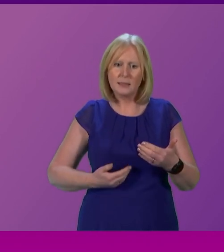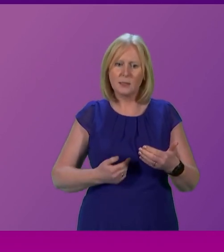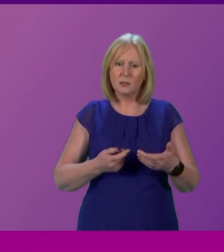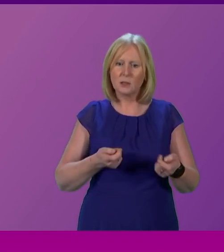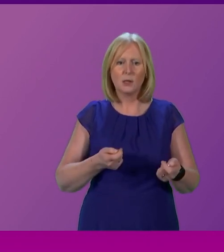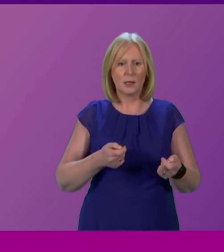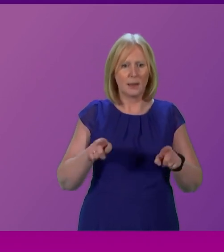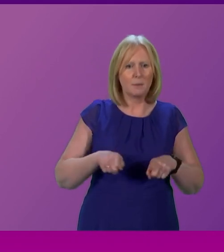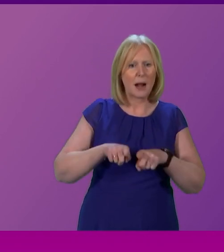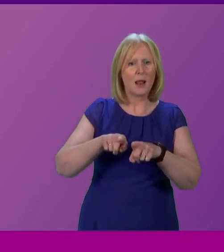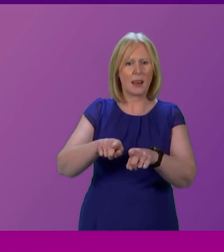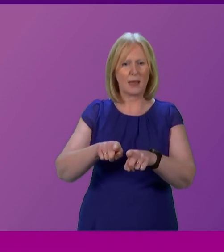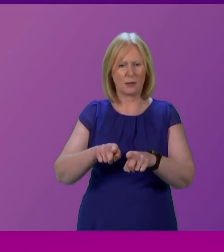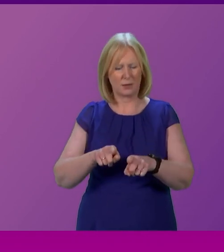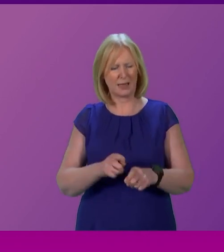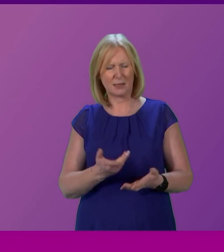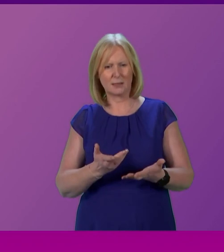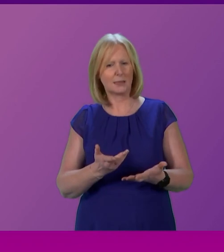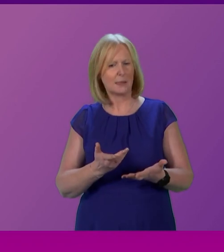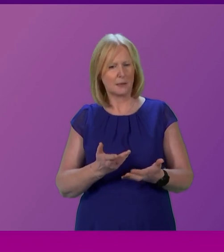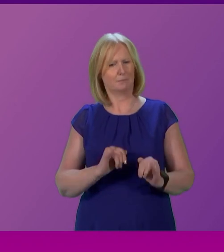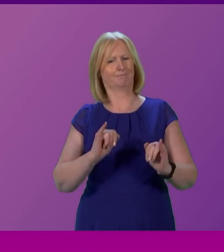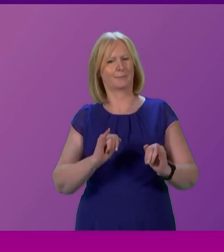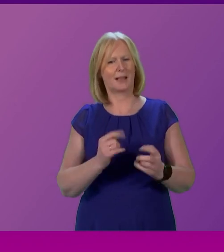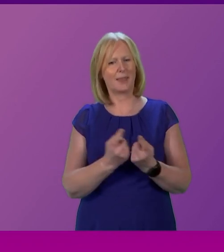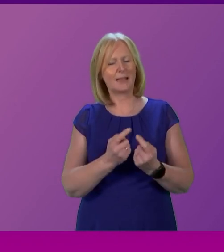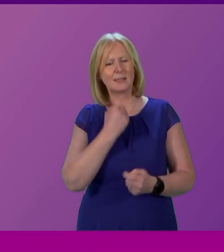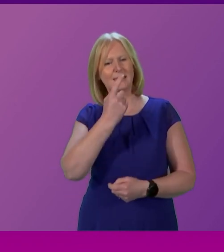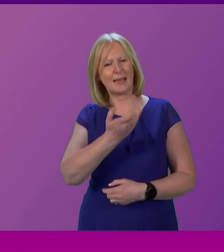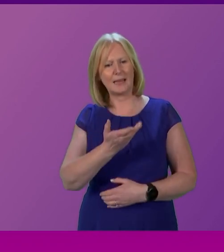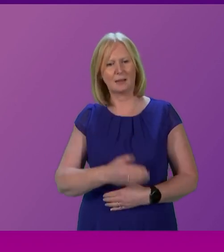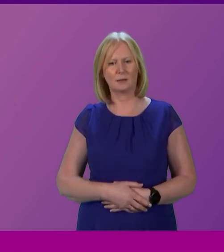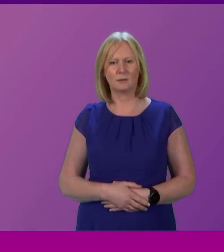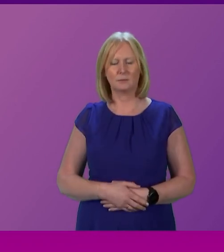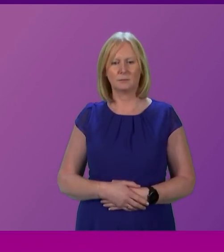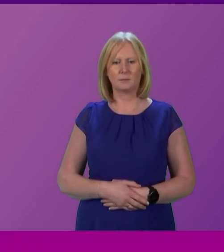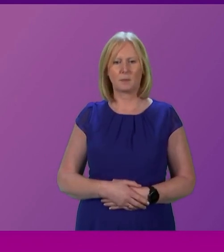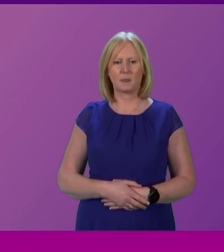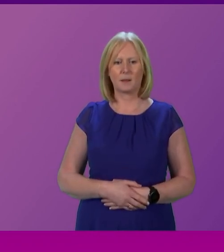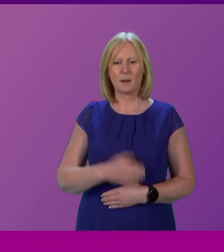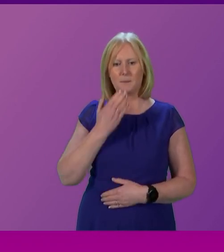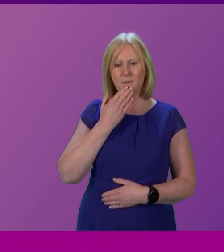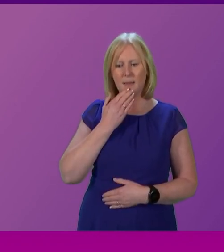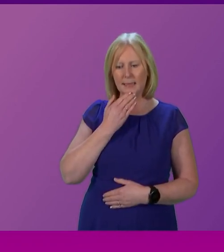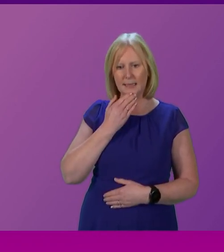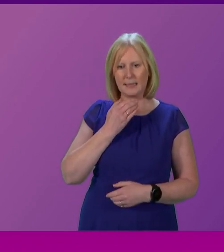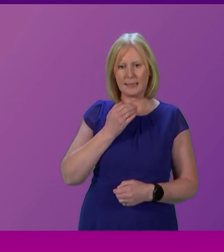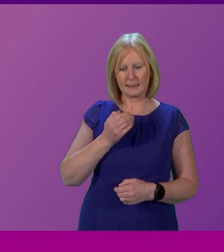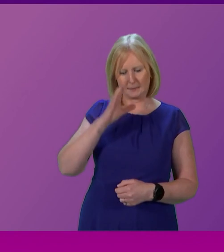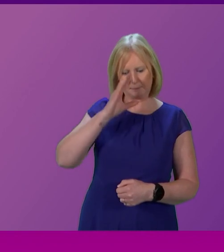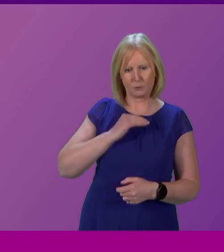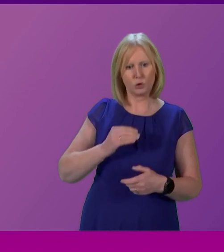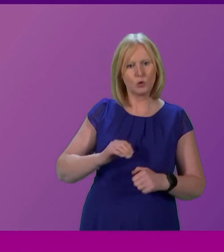one another. That's a ridiculous thing for Martin Whitfield to say. Please sue the chair and I would encourage members not to make